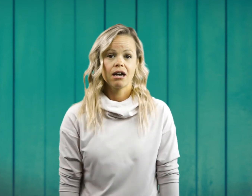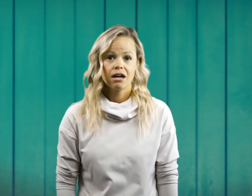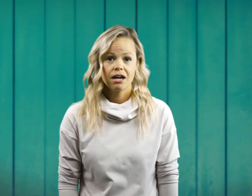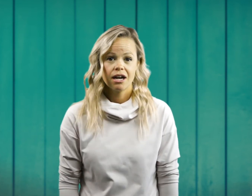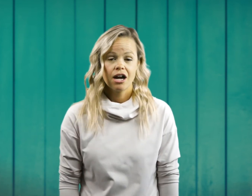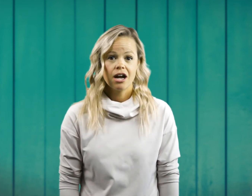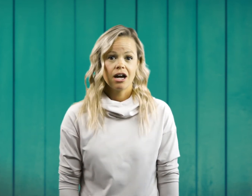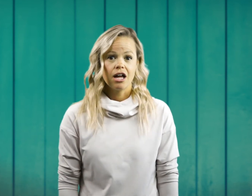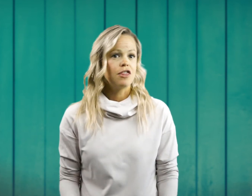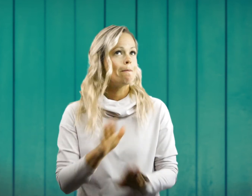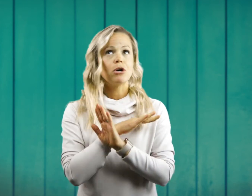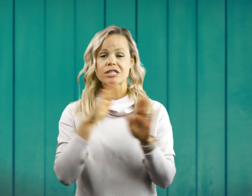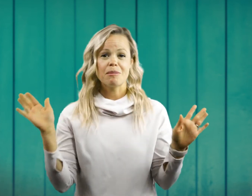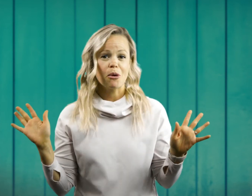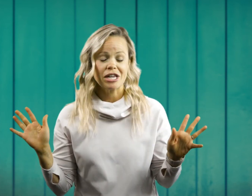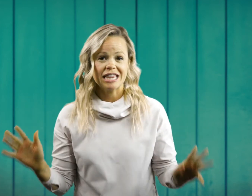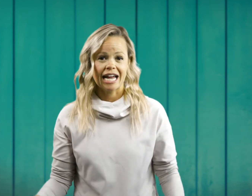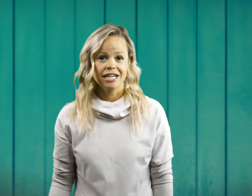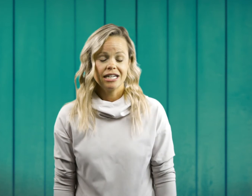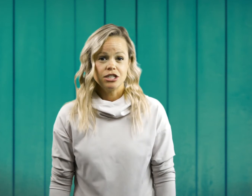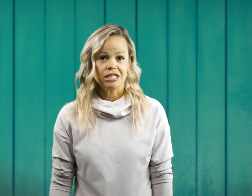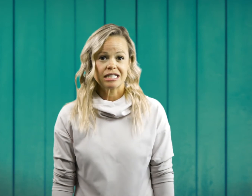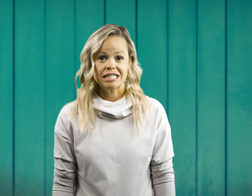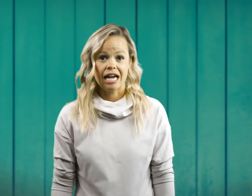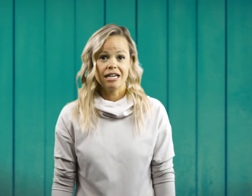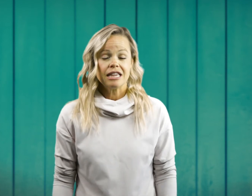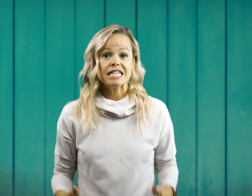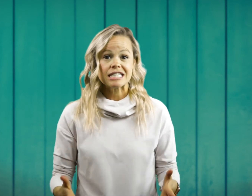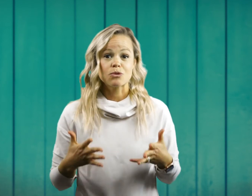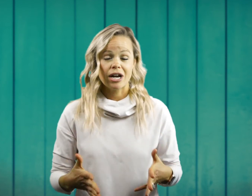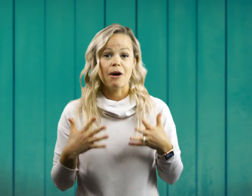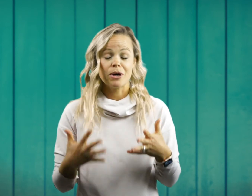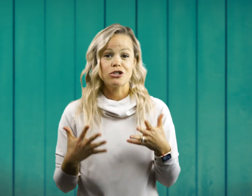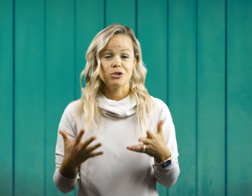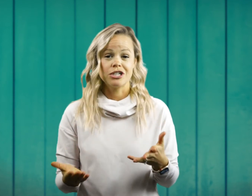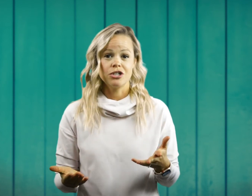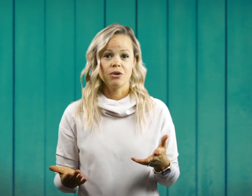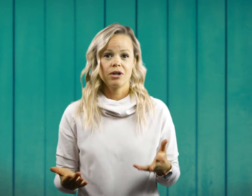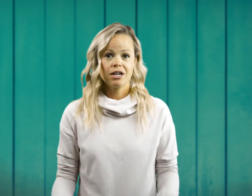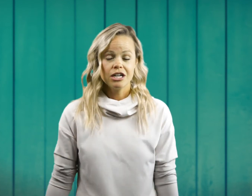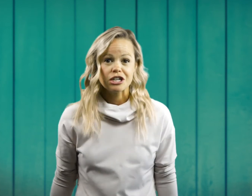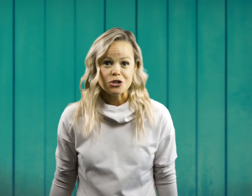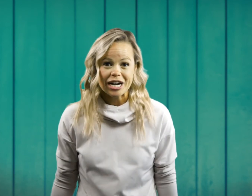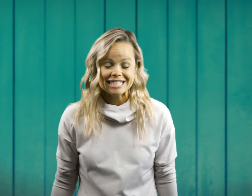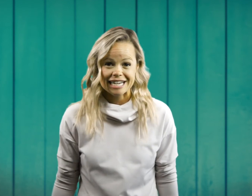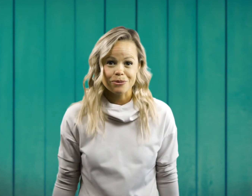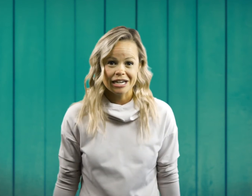the most important thing. Jesus said, this is what I want you to do. Can you guys guess what it